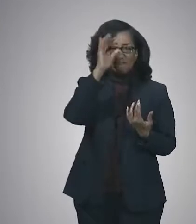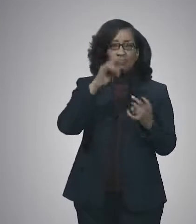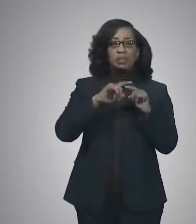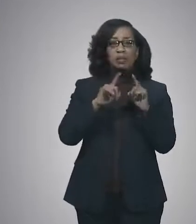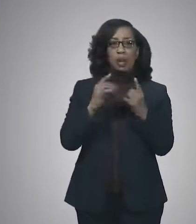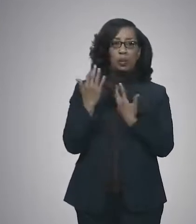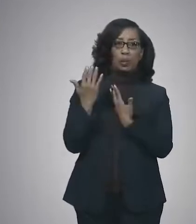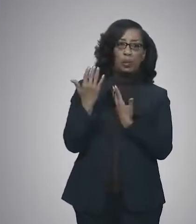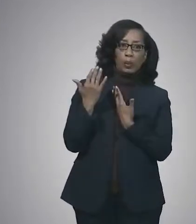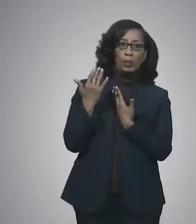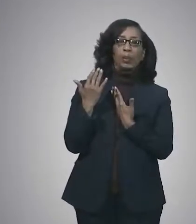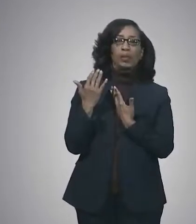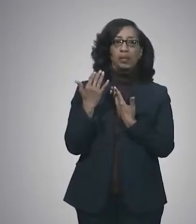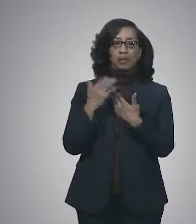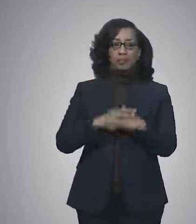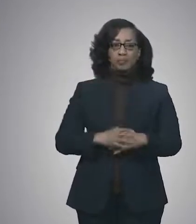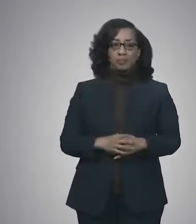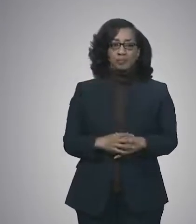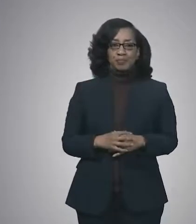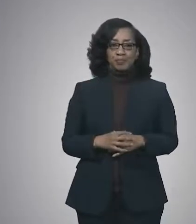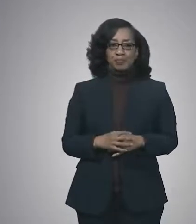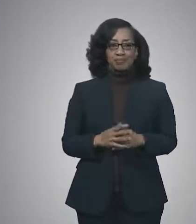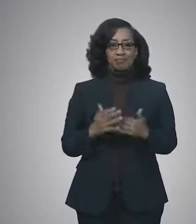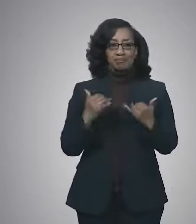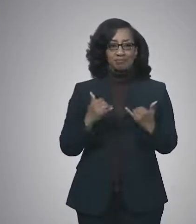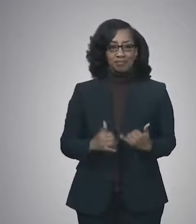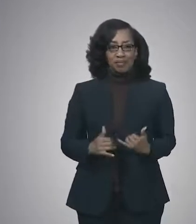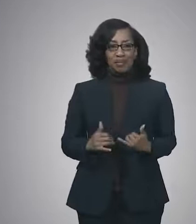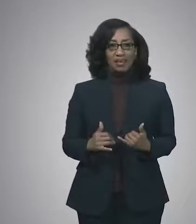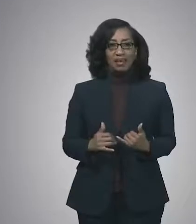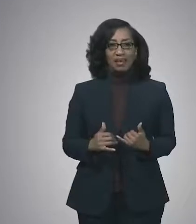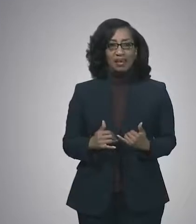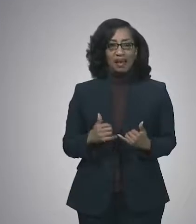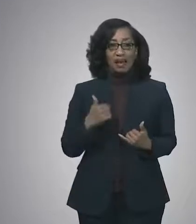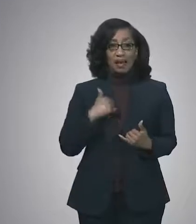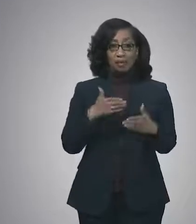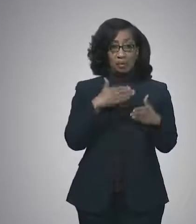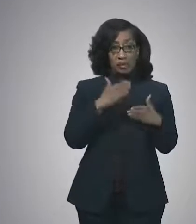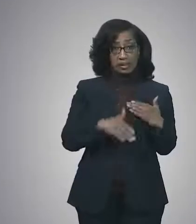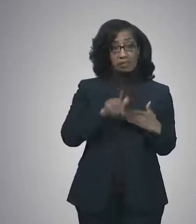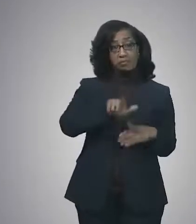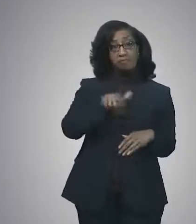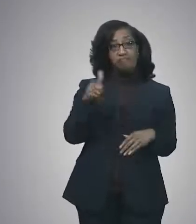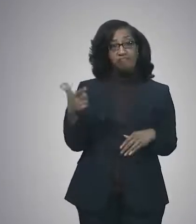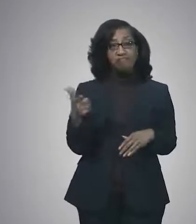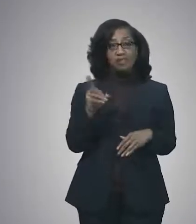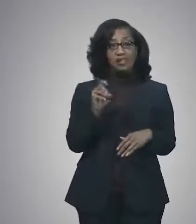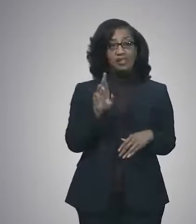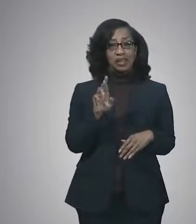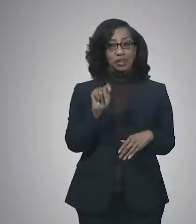next wave should it come. So with that, I'll bring my comments to a close and I'll turn it over to Dr. Taylor.